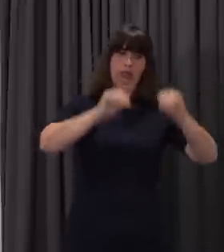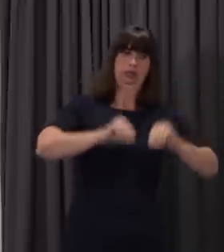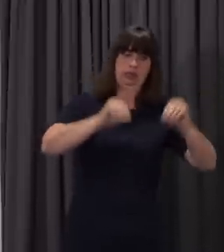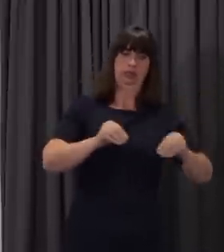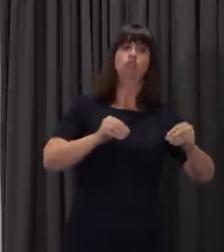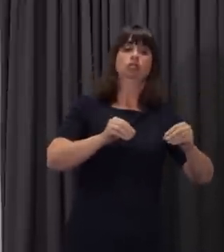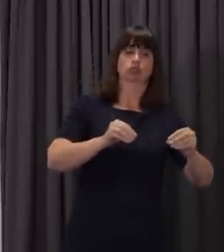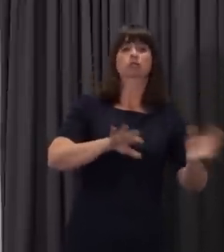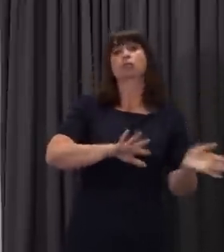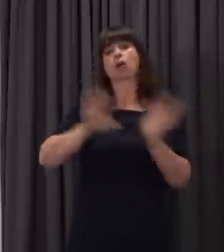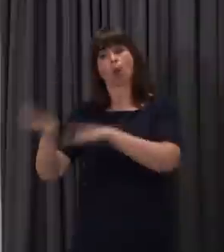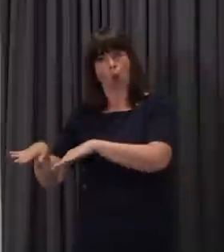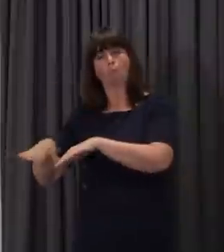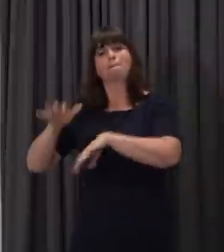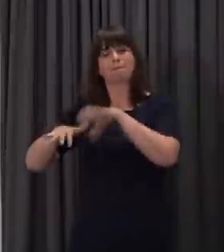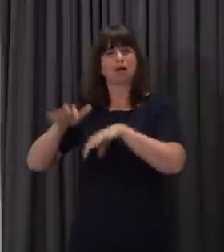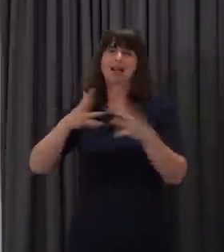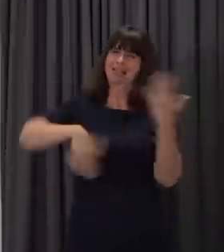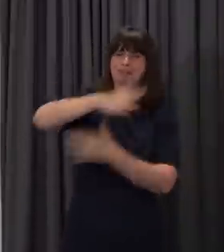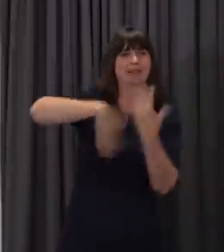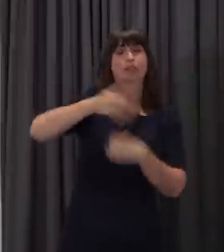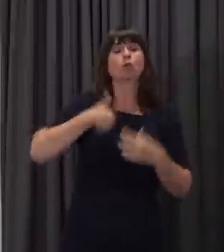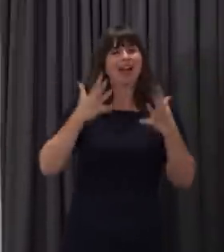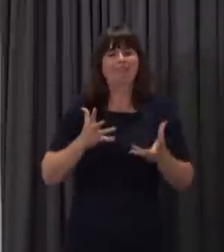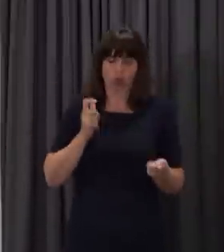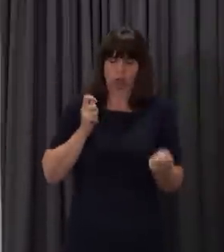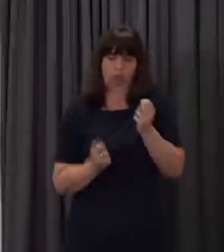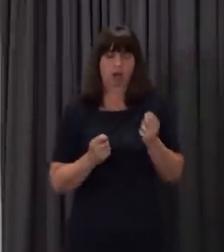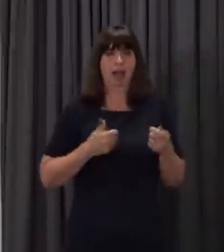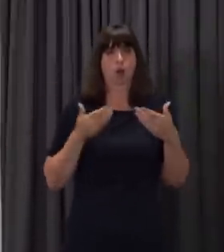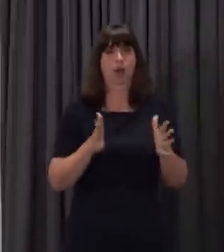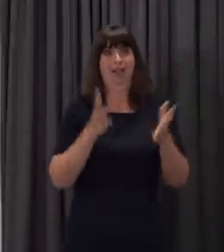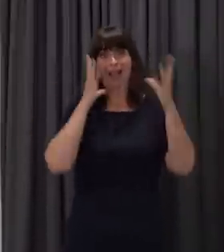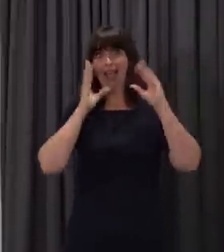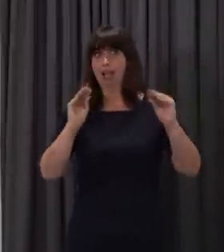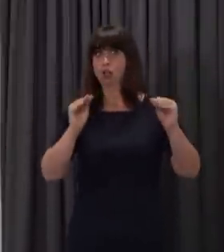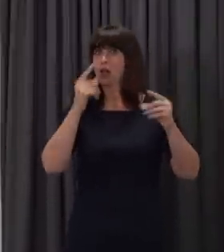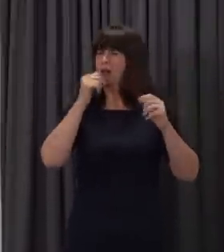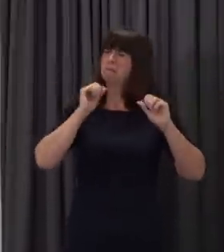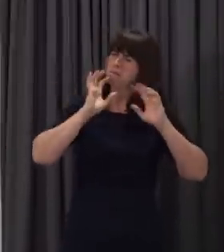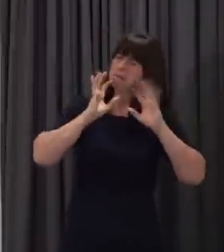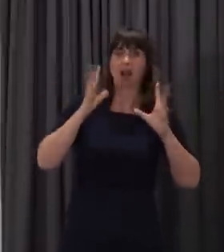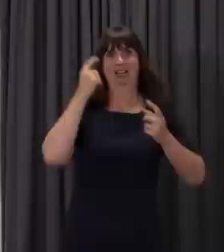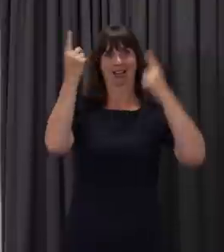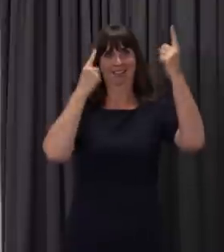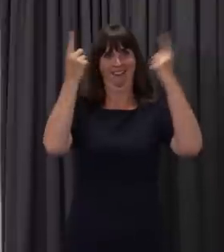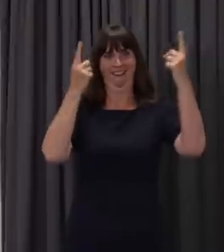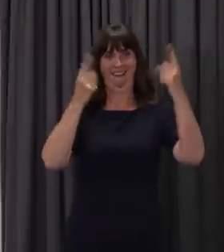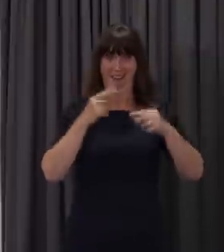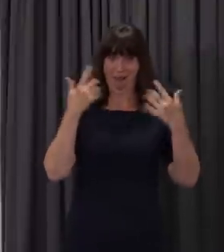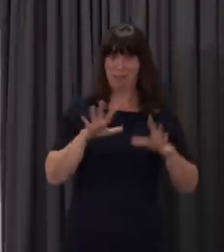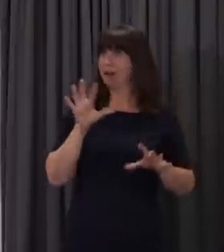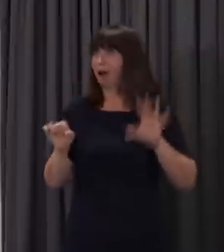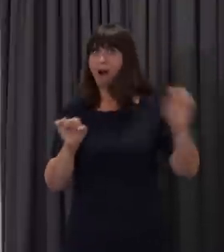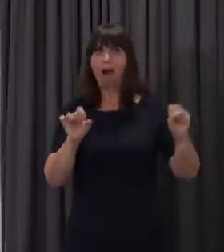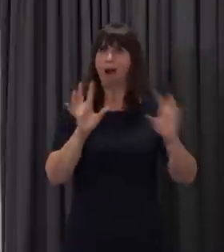education sector we're looking at, there has to be new ways of working, but the education sector can be really innovative. We've seen that already during this